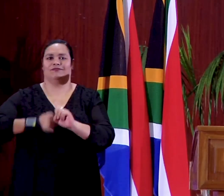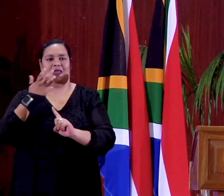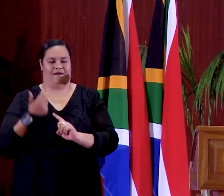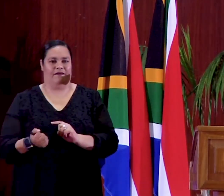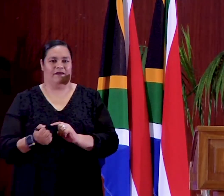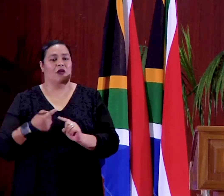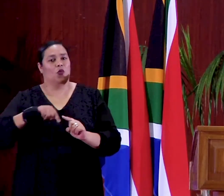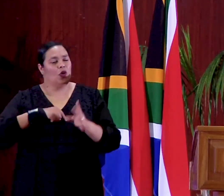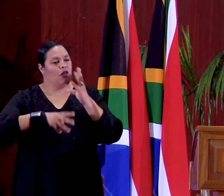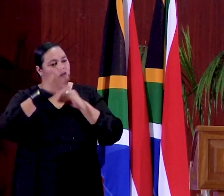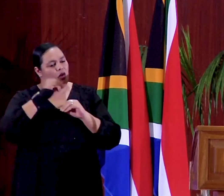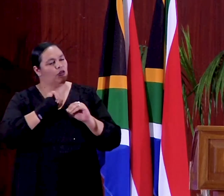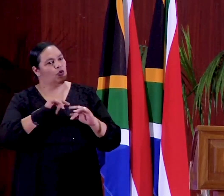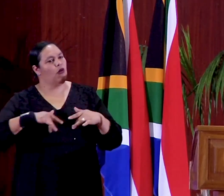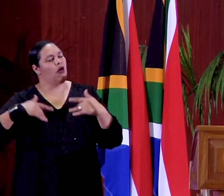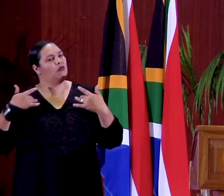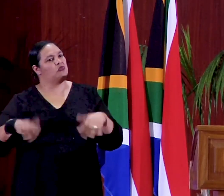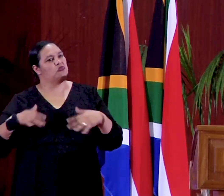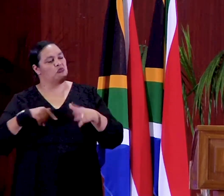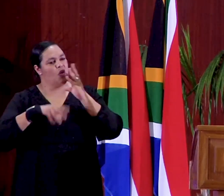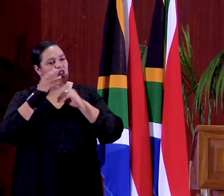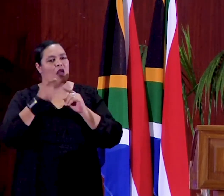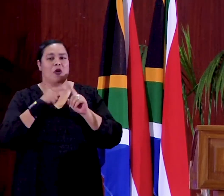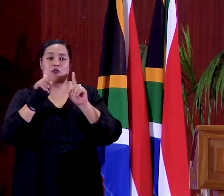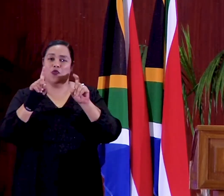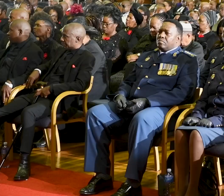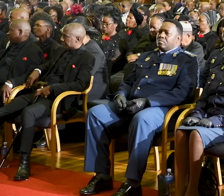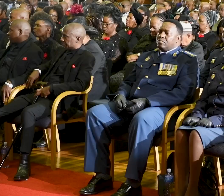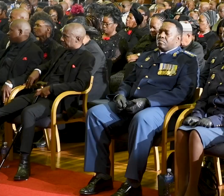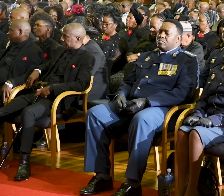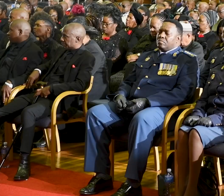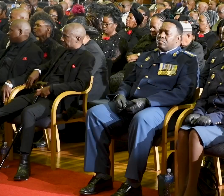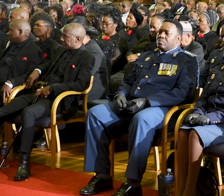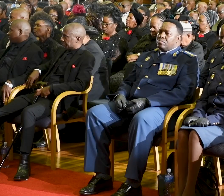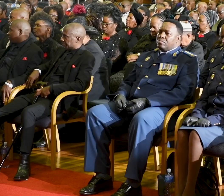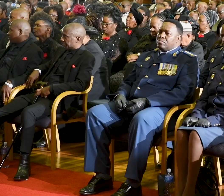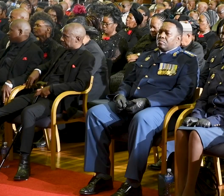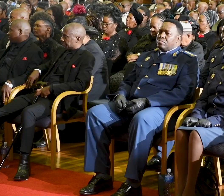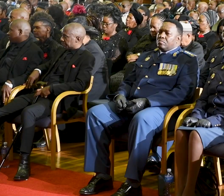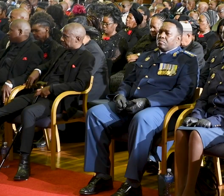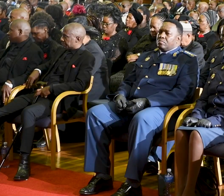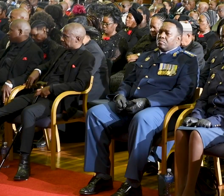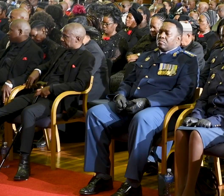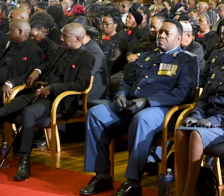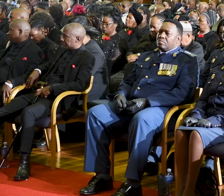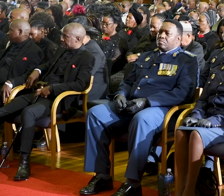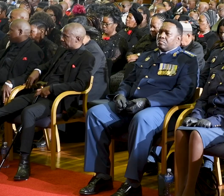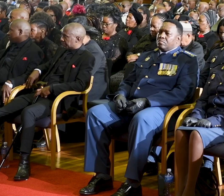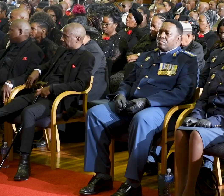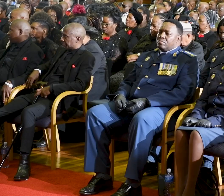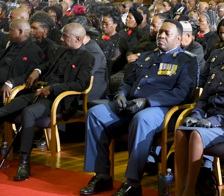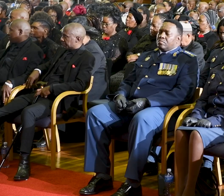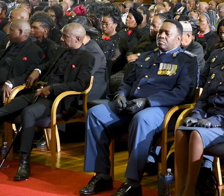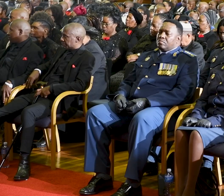We learned from his life about principled leadership in difficult times. He